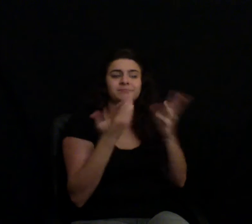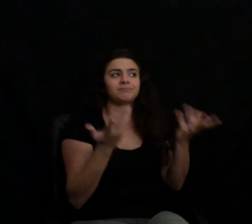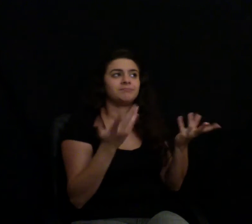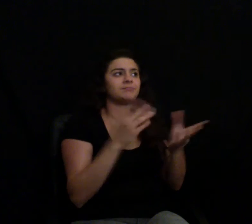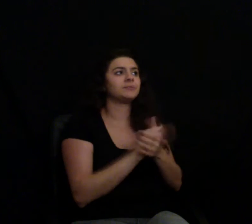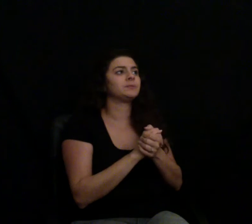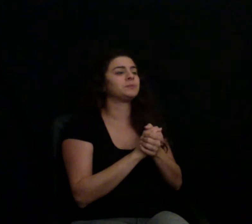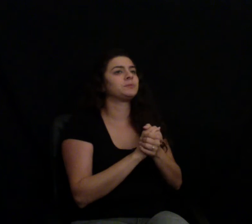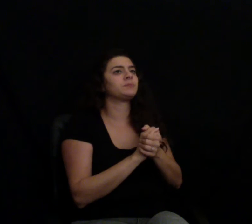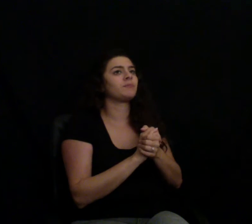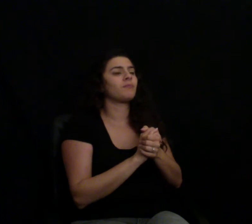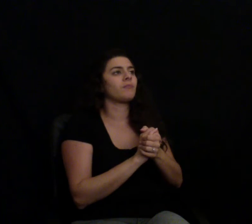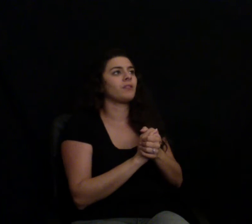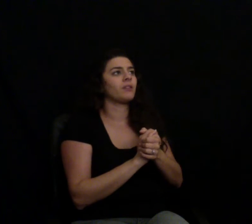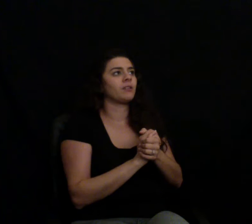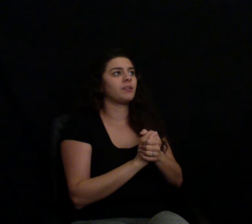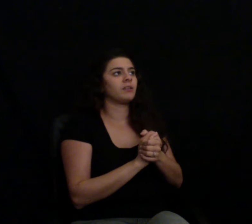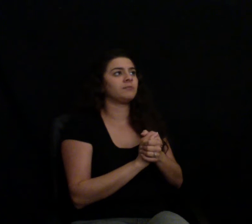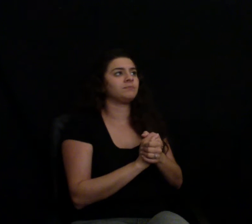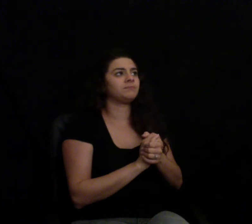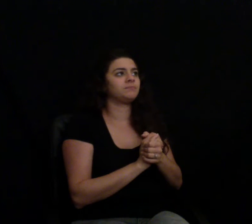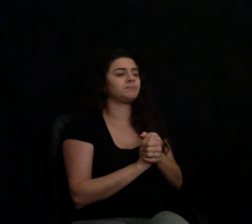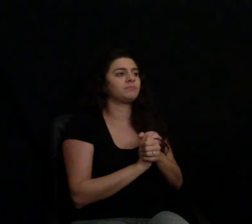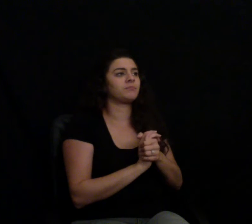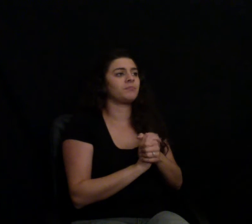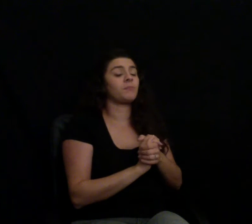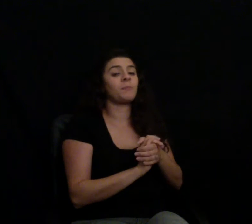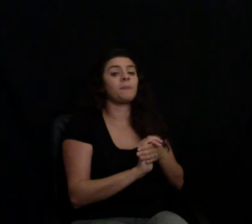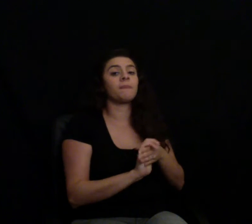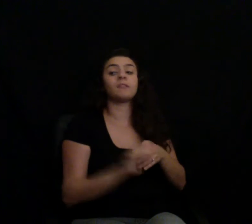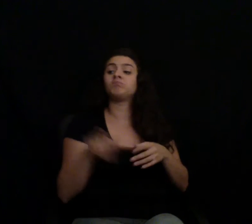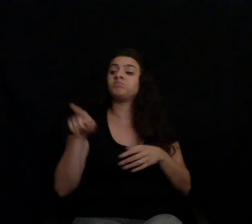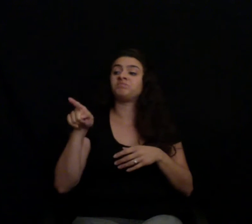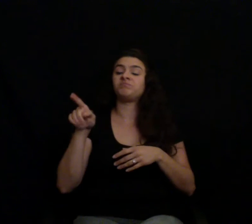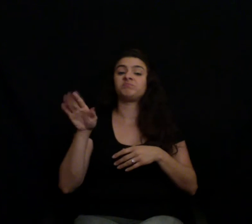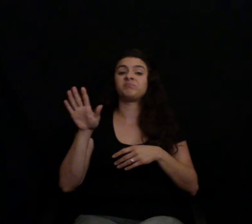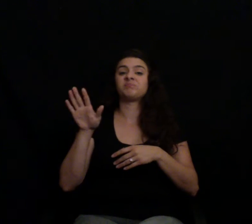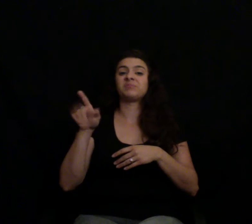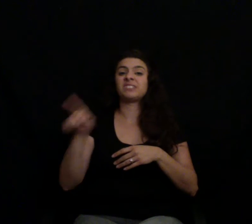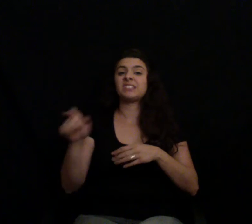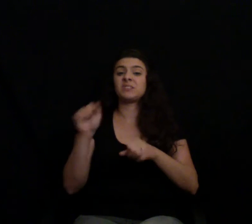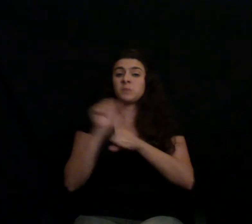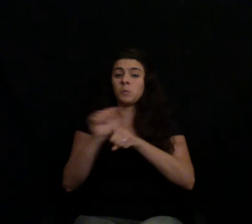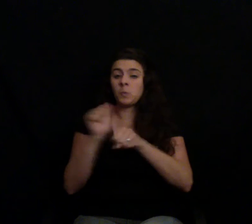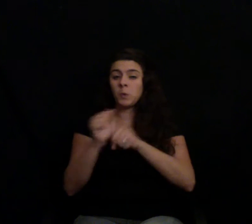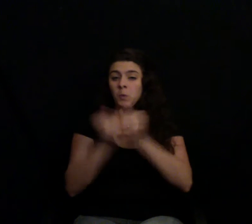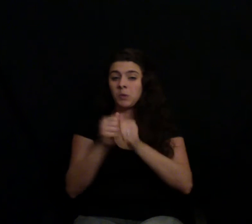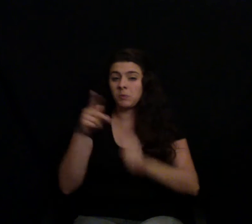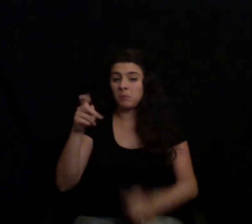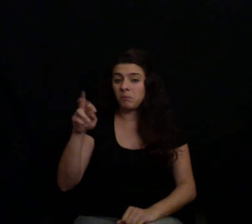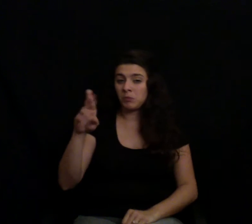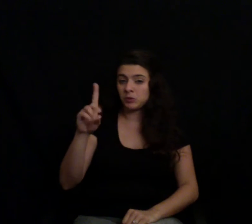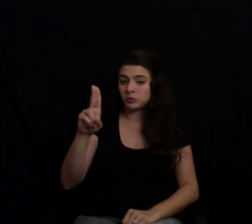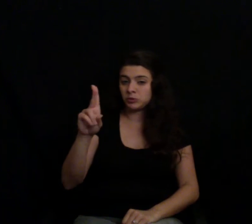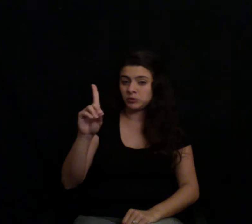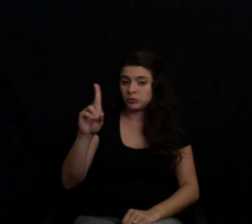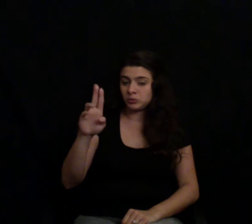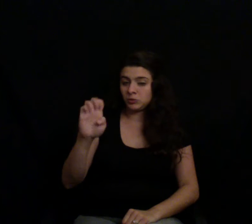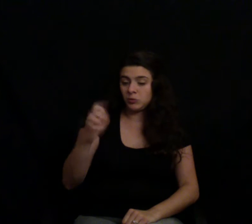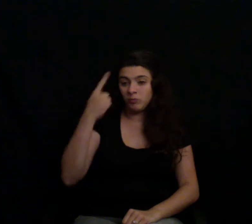actually got them to remove that from the label. Craig has worked with Purdue for over 20 years. He, of all people, knows exactly how the chickens are raised.